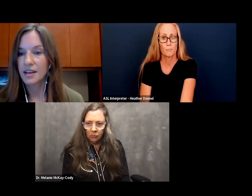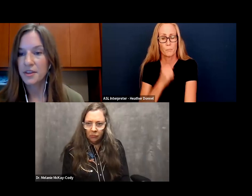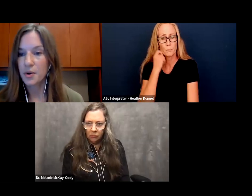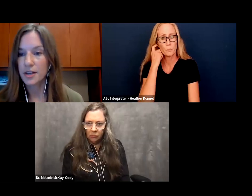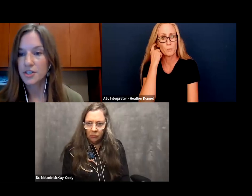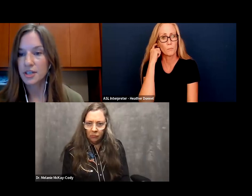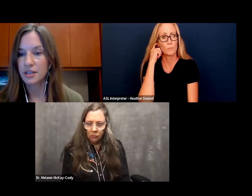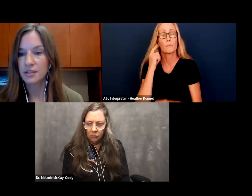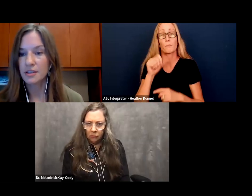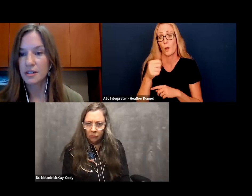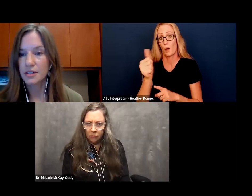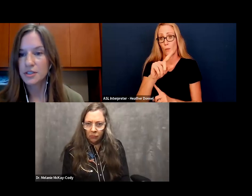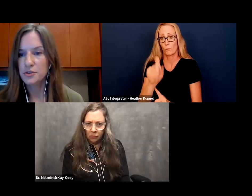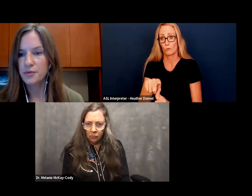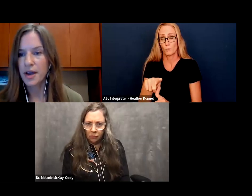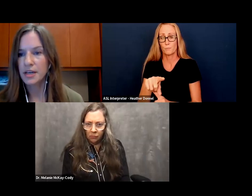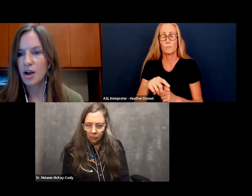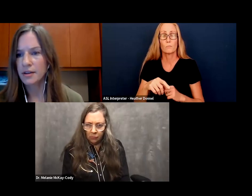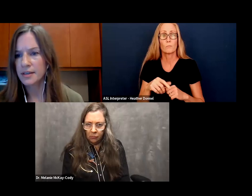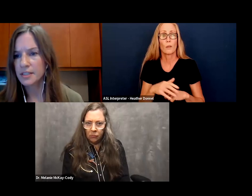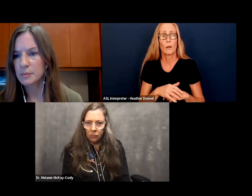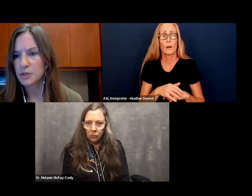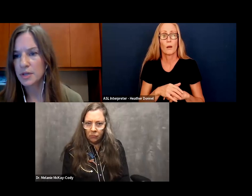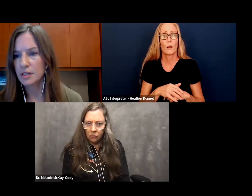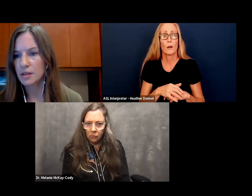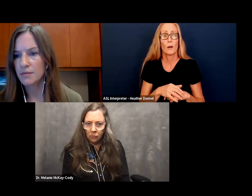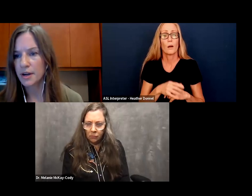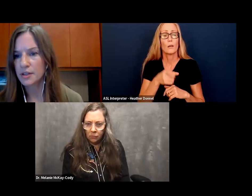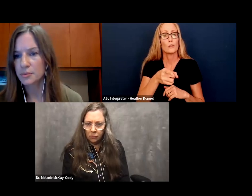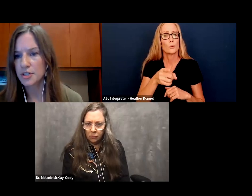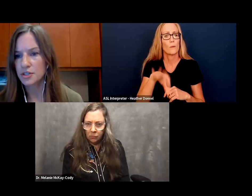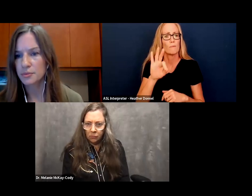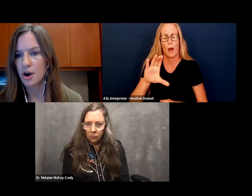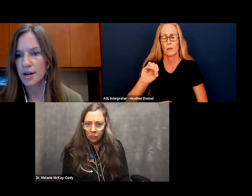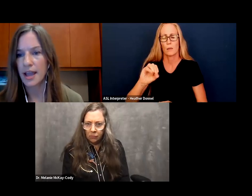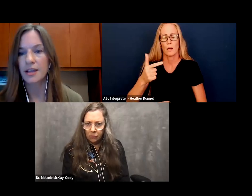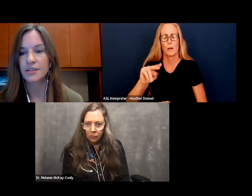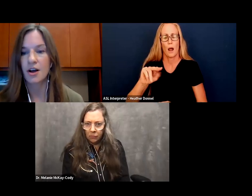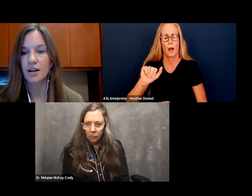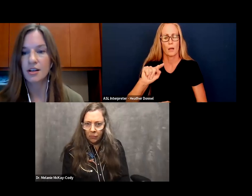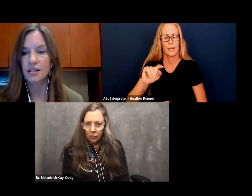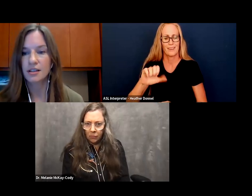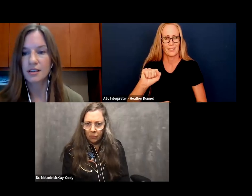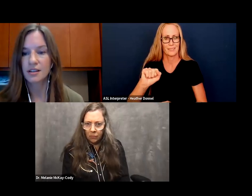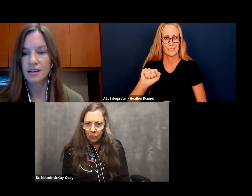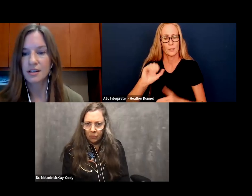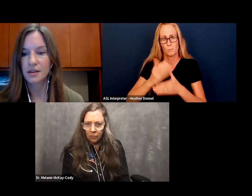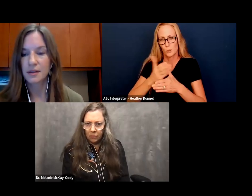Another question. Do you find cognates between the various regions regarding hand talk?